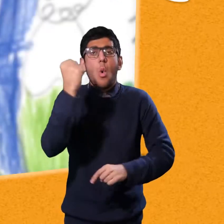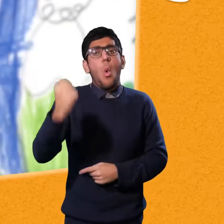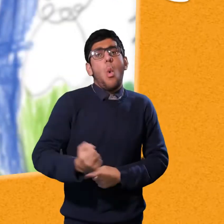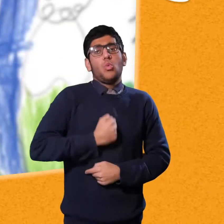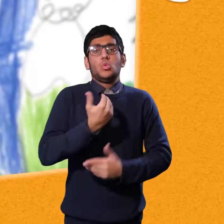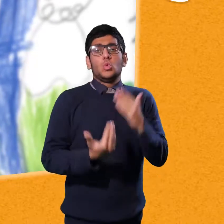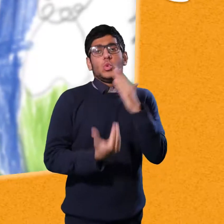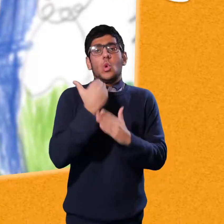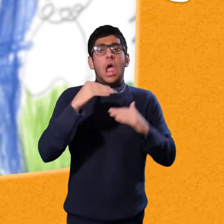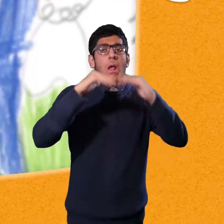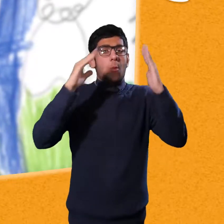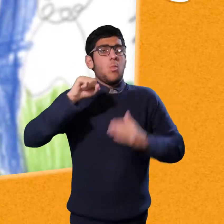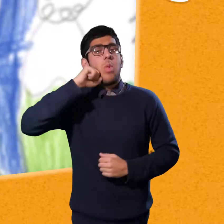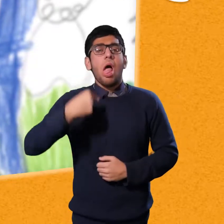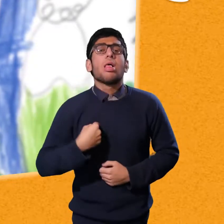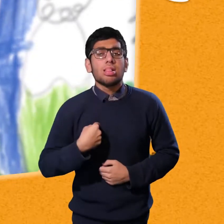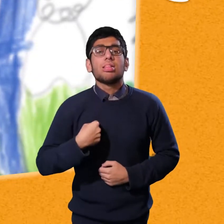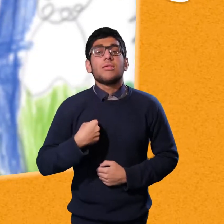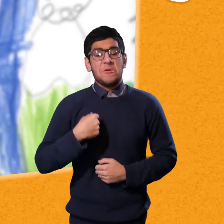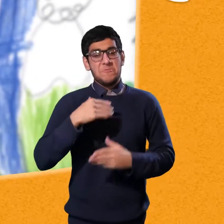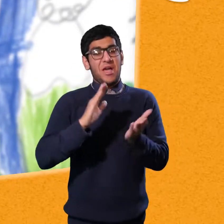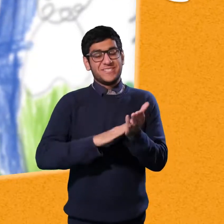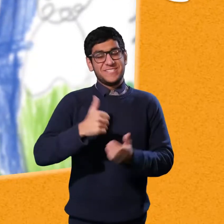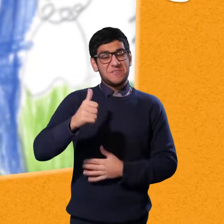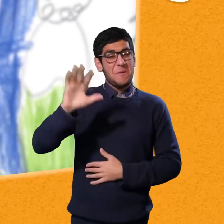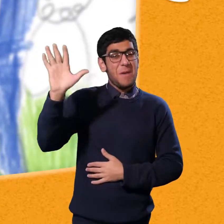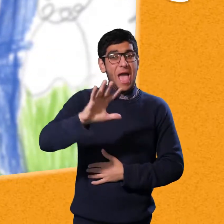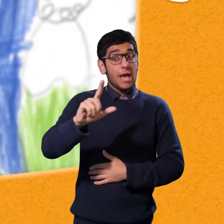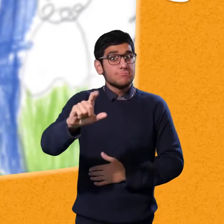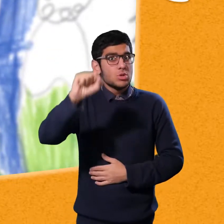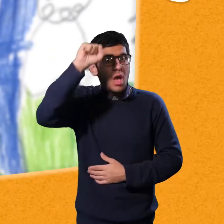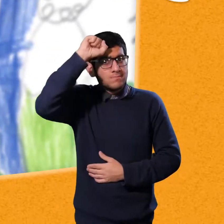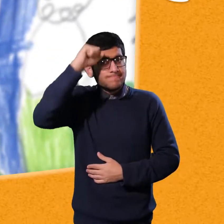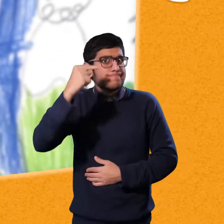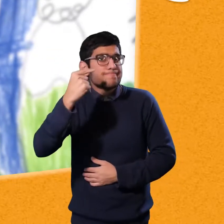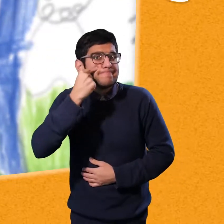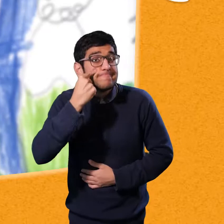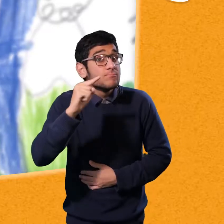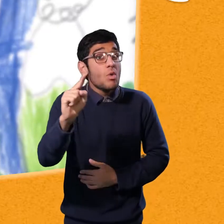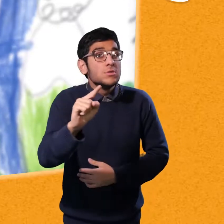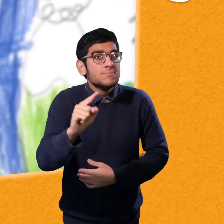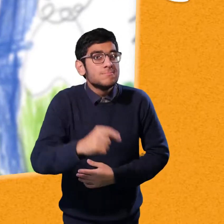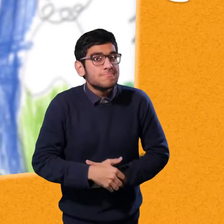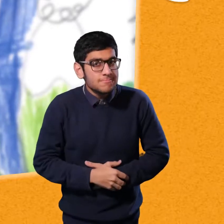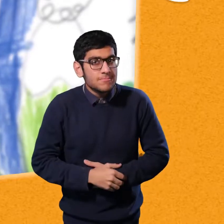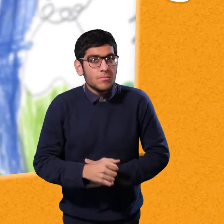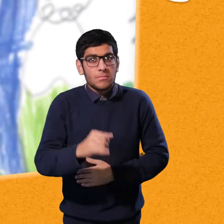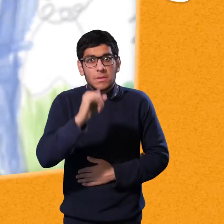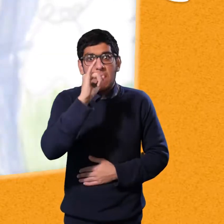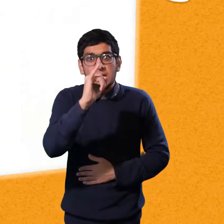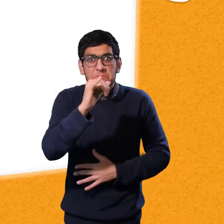And the three little pigs said, that's fine, that's fine, we'll go and find our own house. And the mum said, bye bye. But remember,